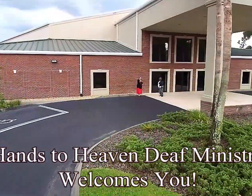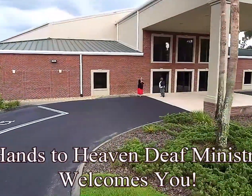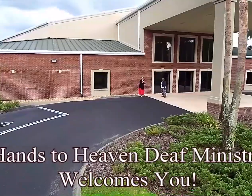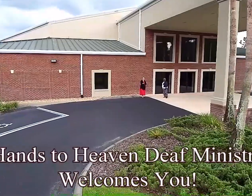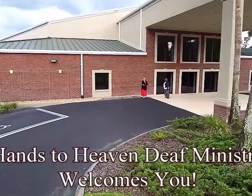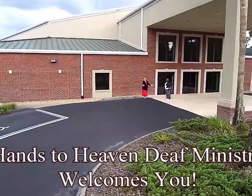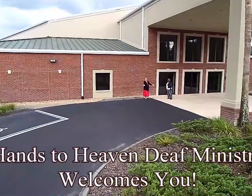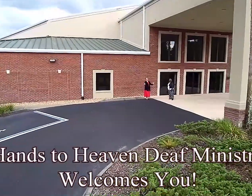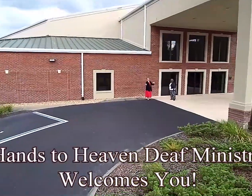For more information visit www.fema.org